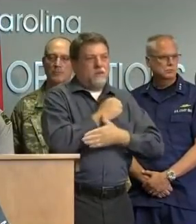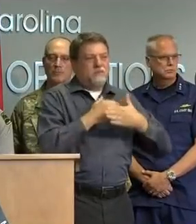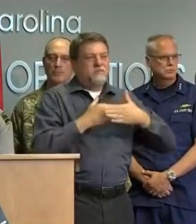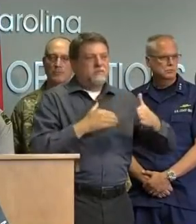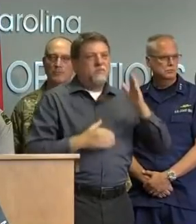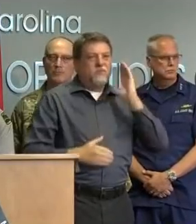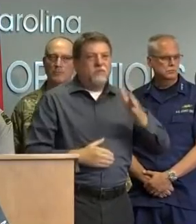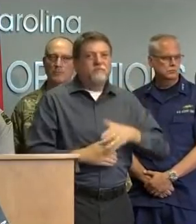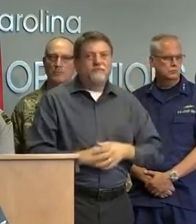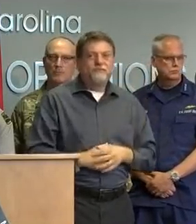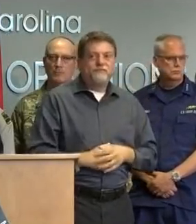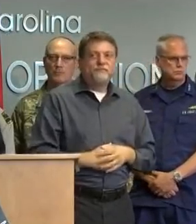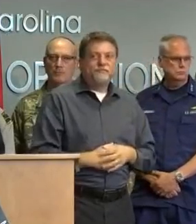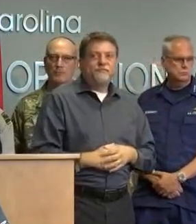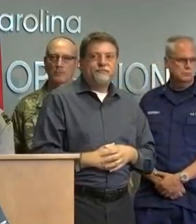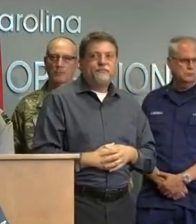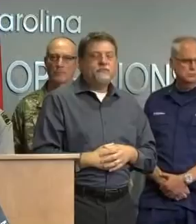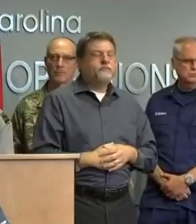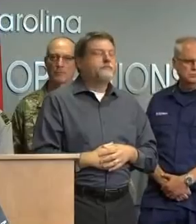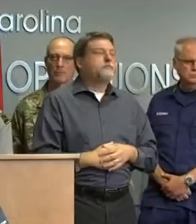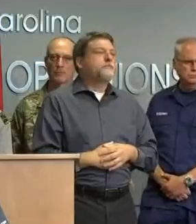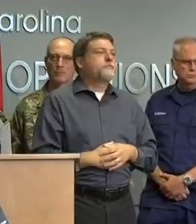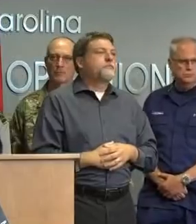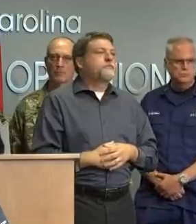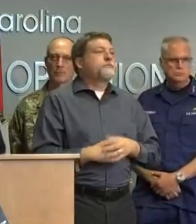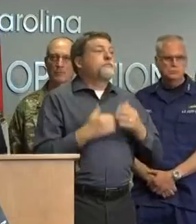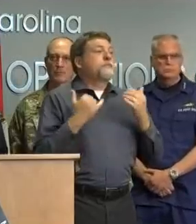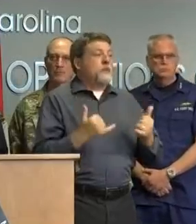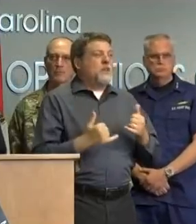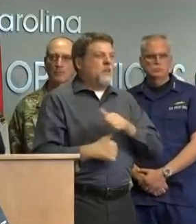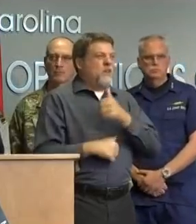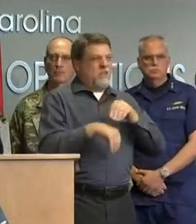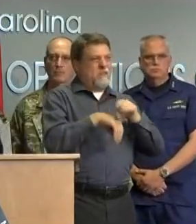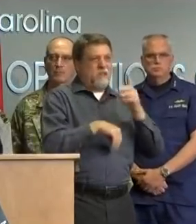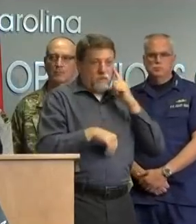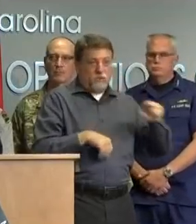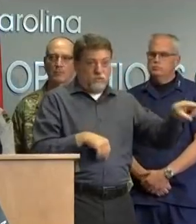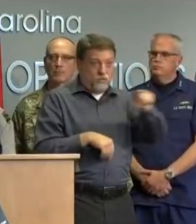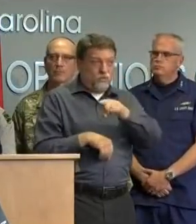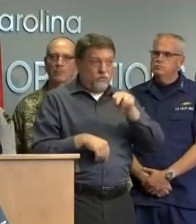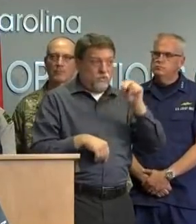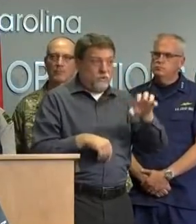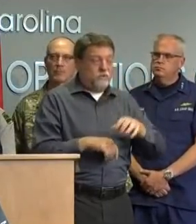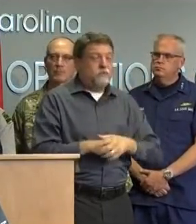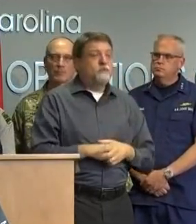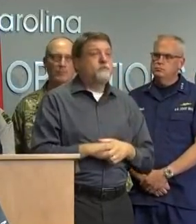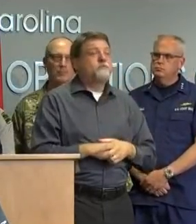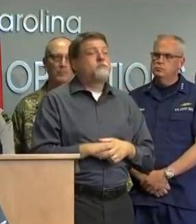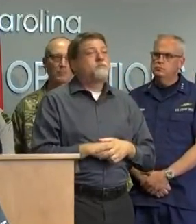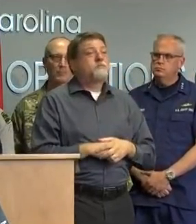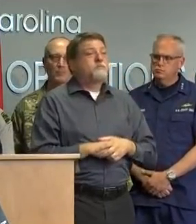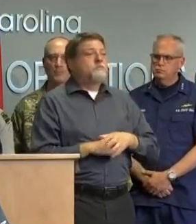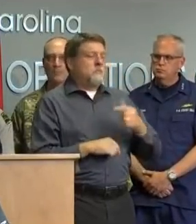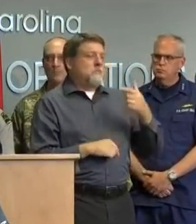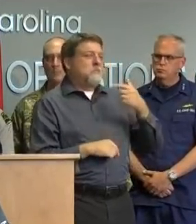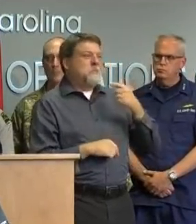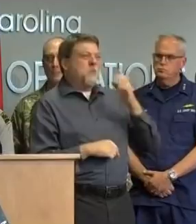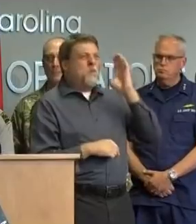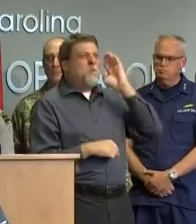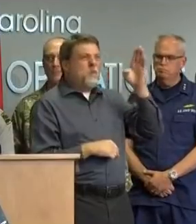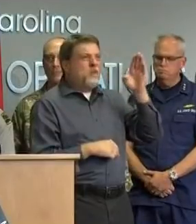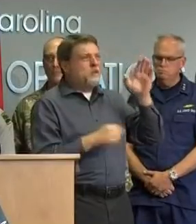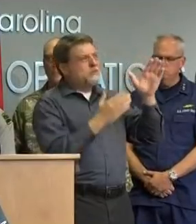I will say this to the people of North Carolina eventually the skies will clear